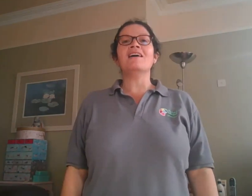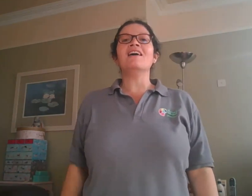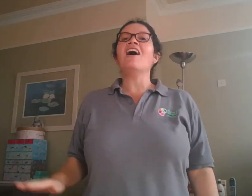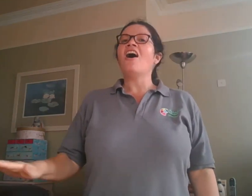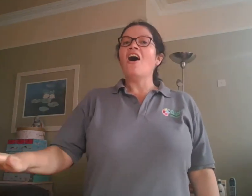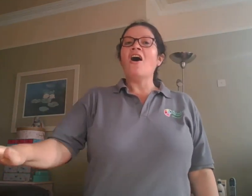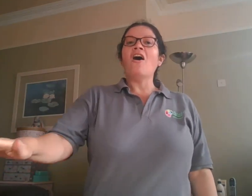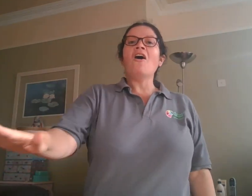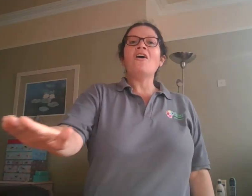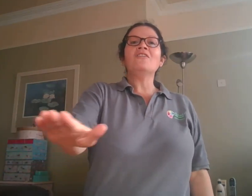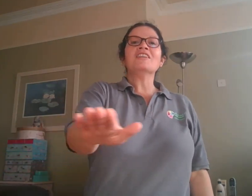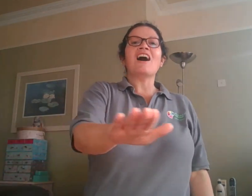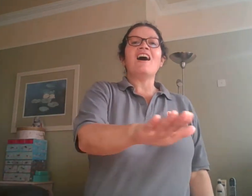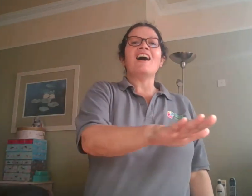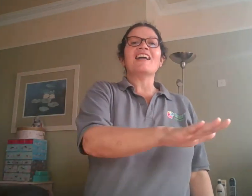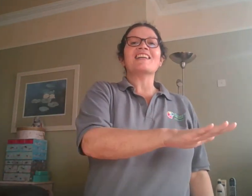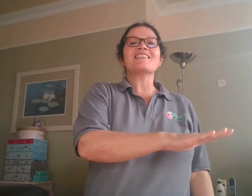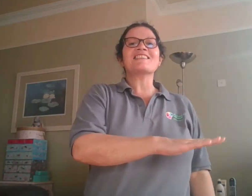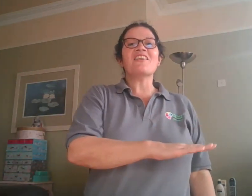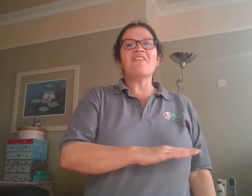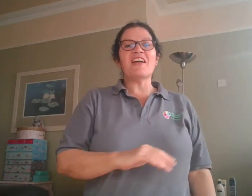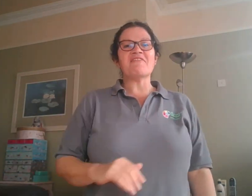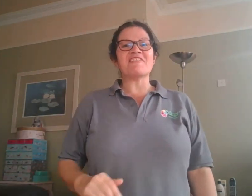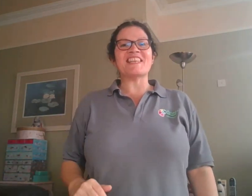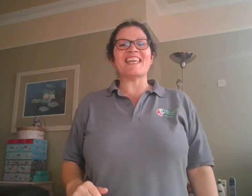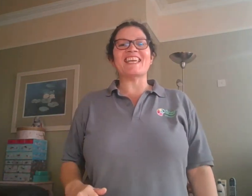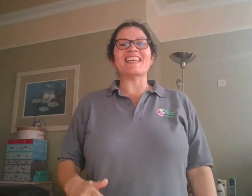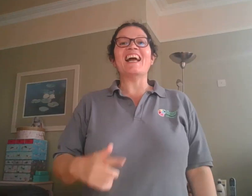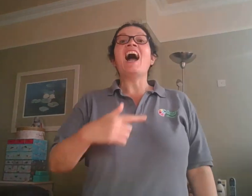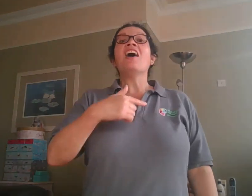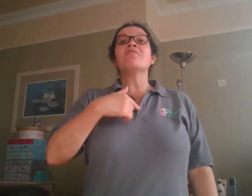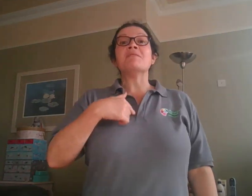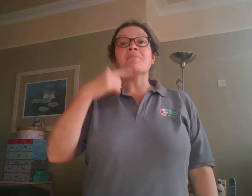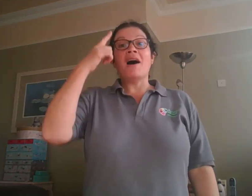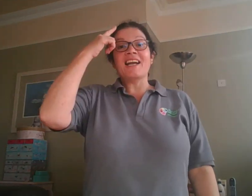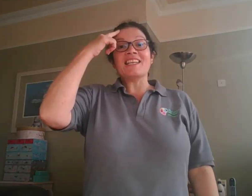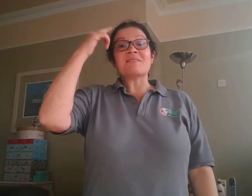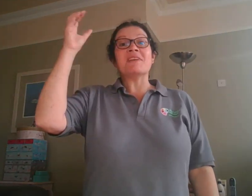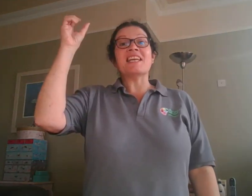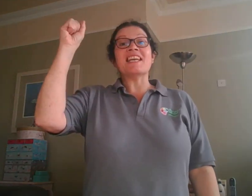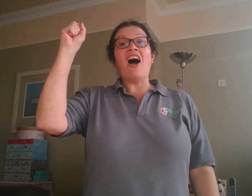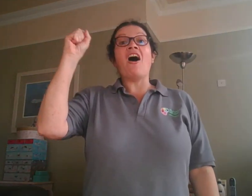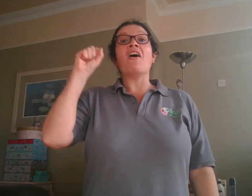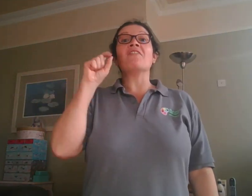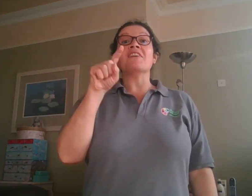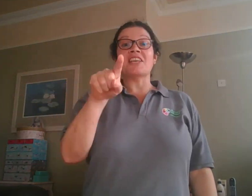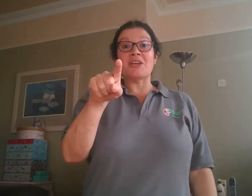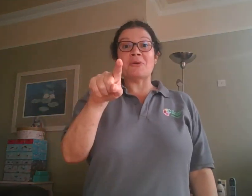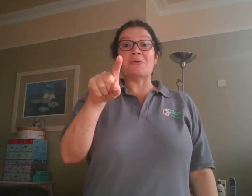All kinds of everything, remind me of you.